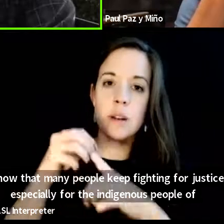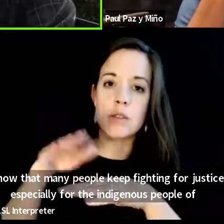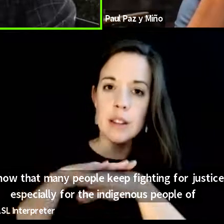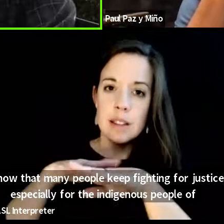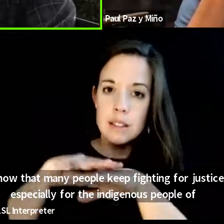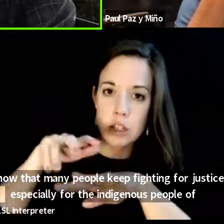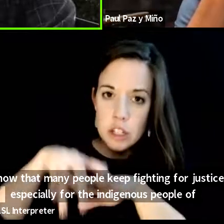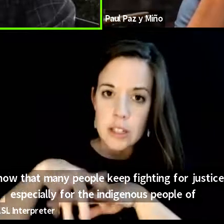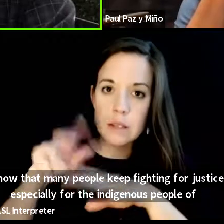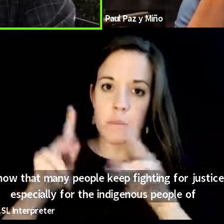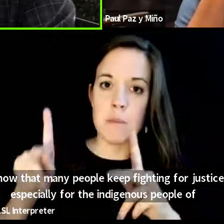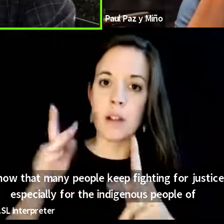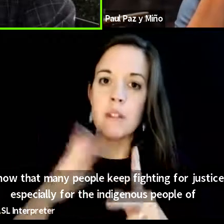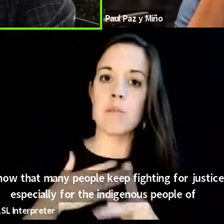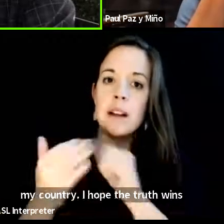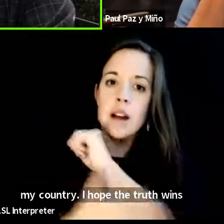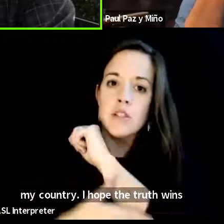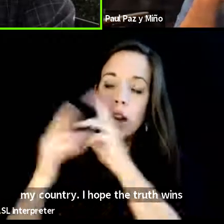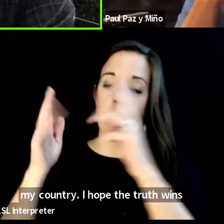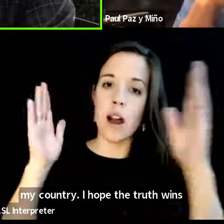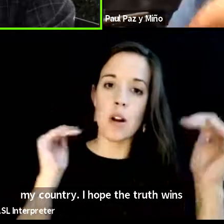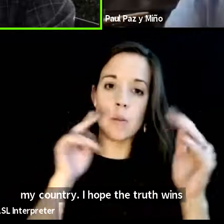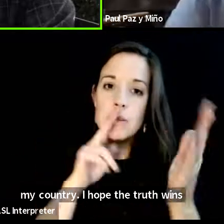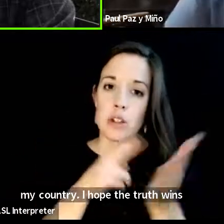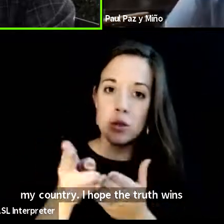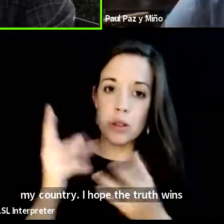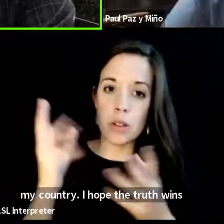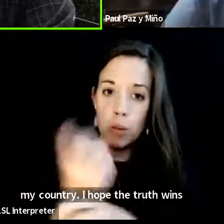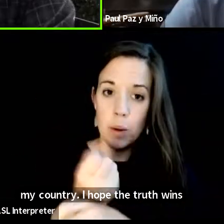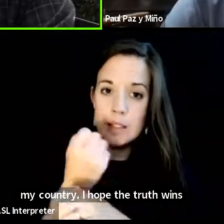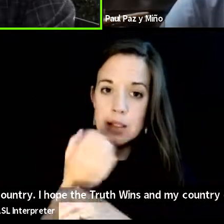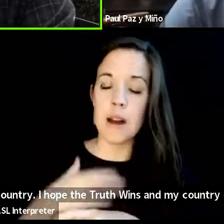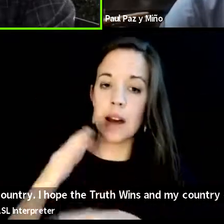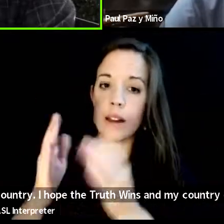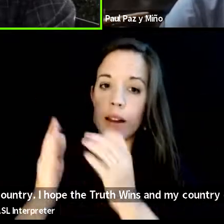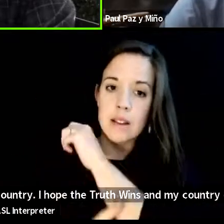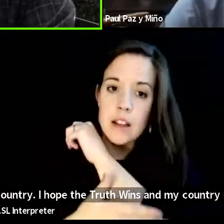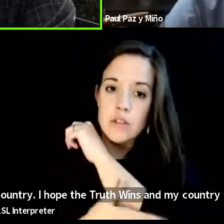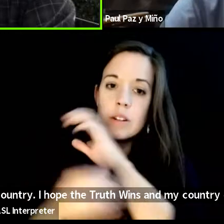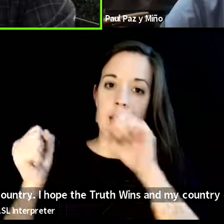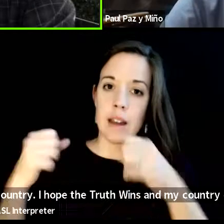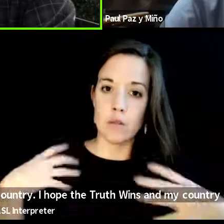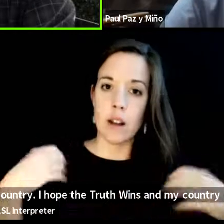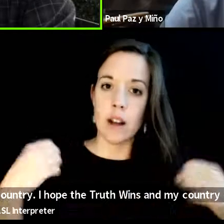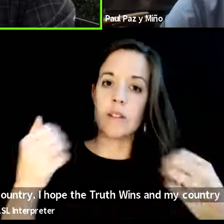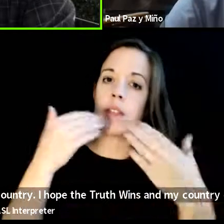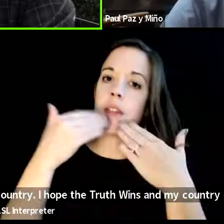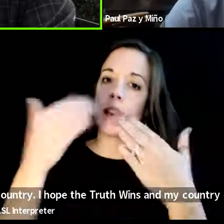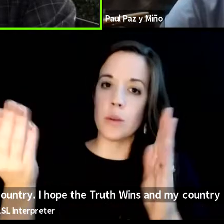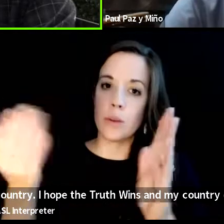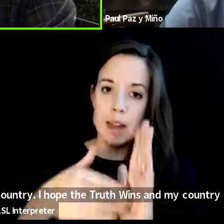country i hope the truth wins and my country can recover from this awful contamination thank you again